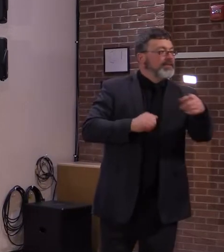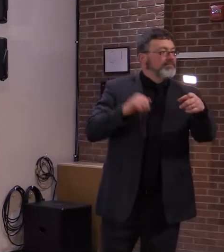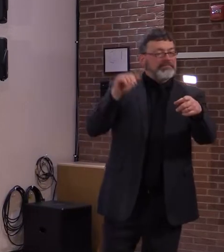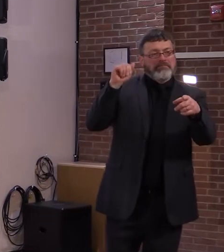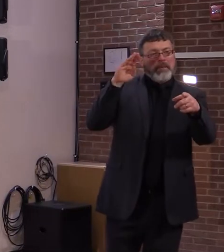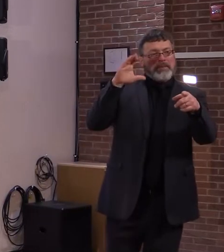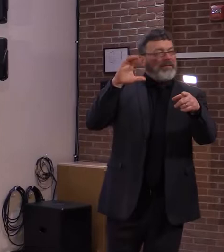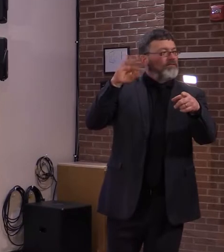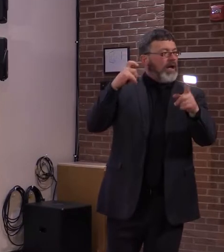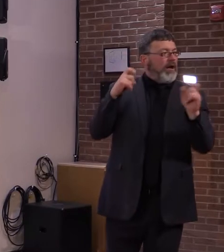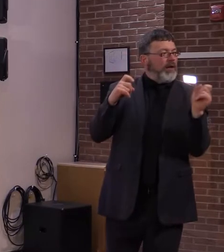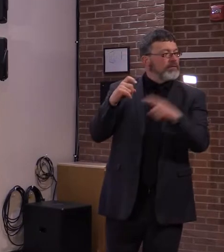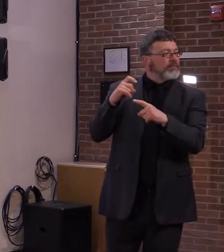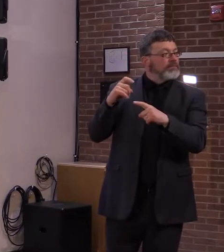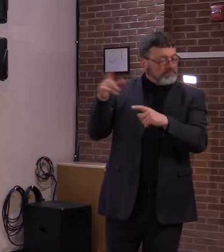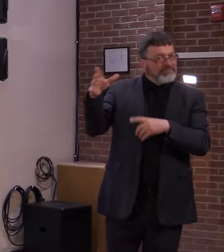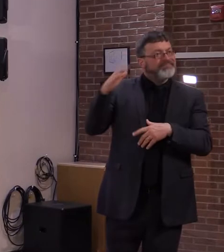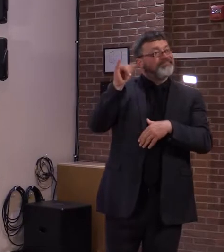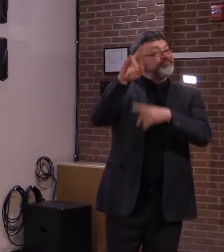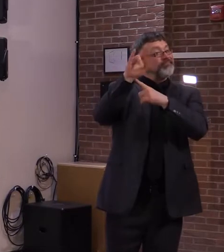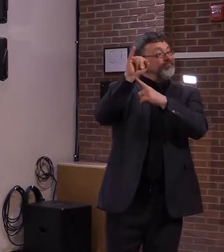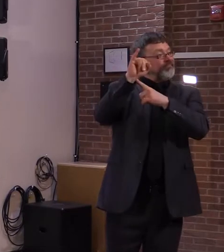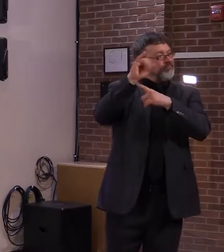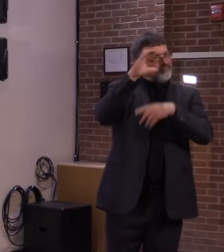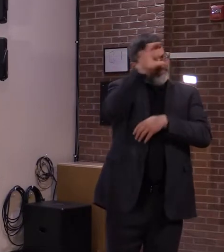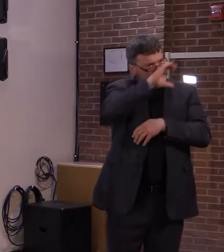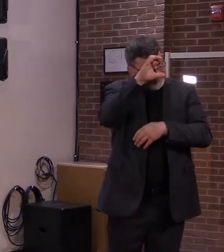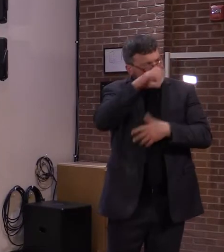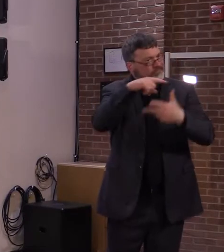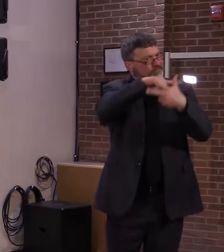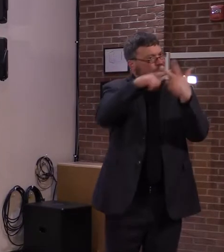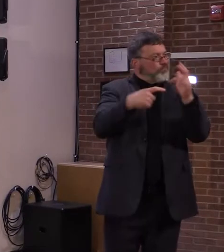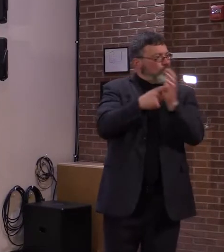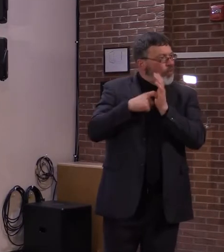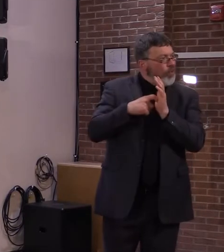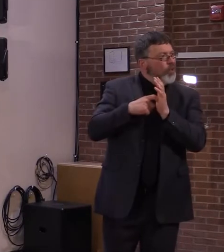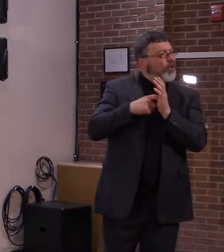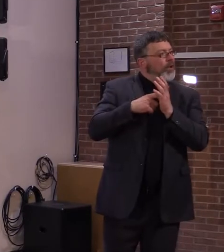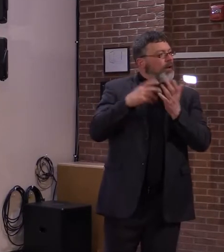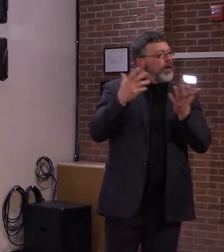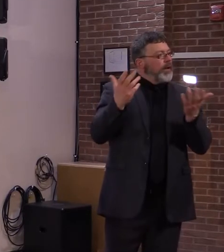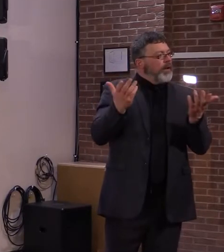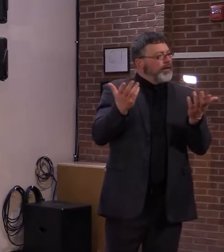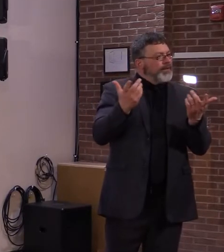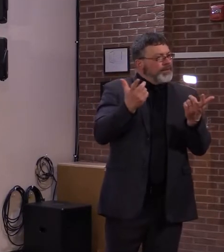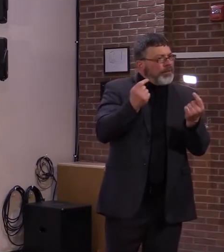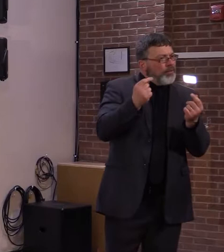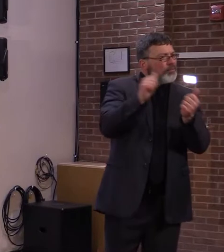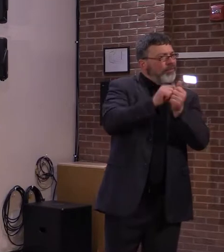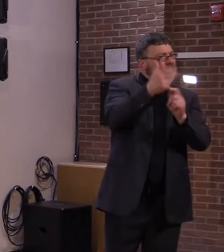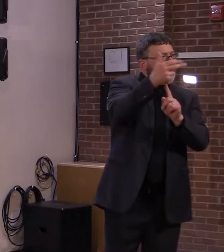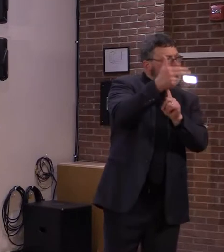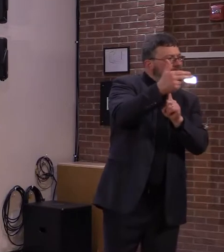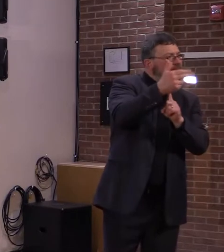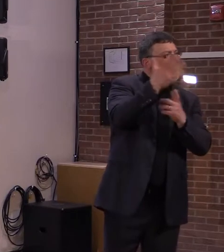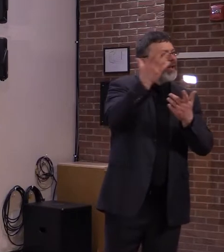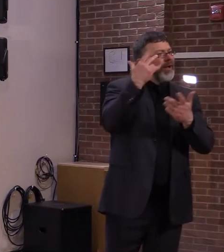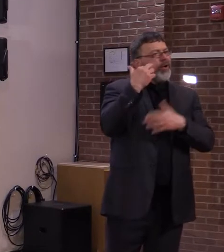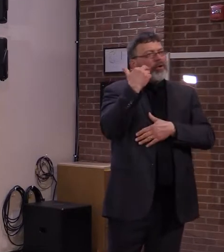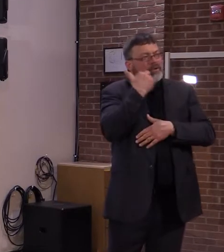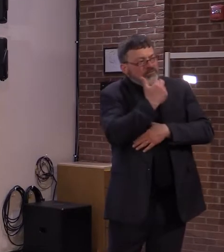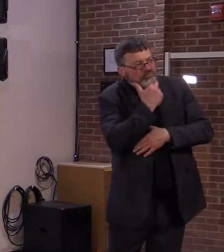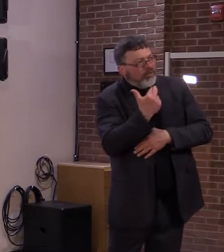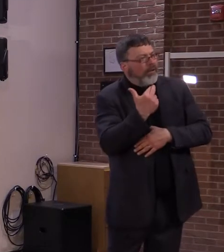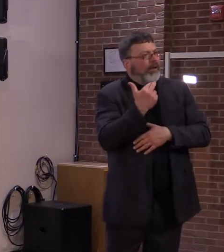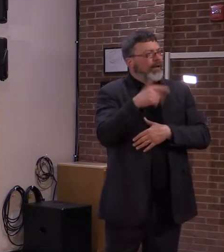see that as possibly helping out the hospitality industry, hospitality food industries? Yeah, I